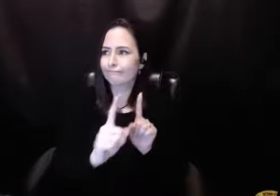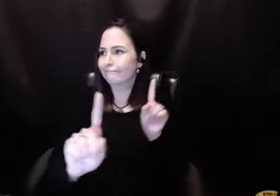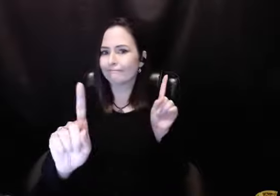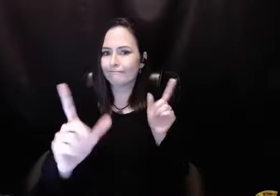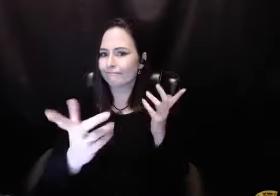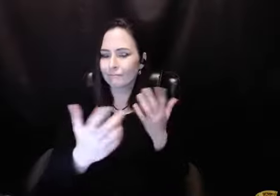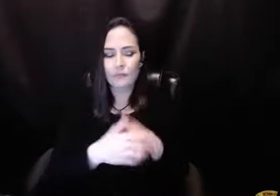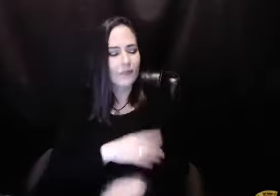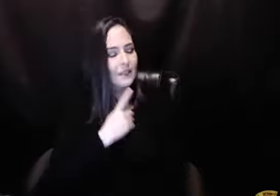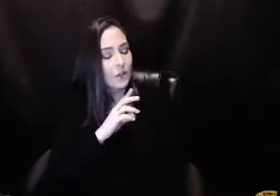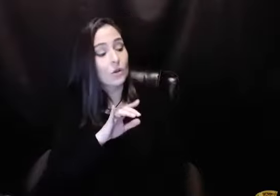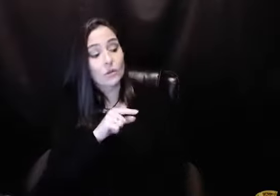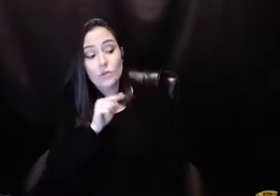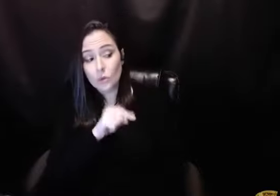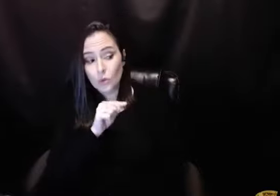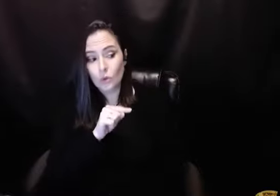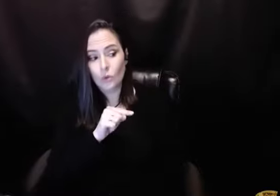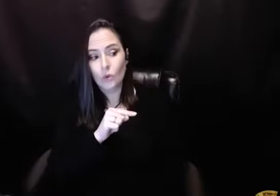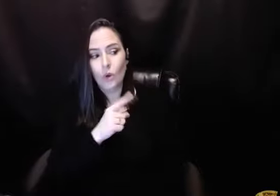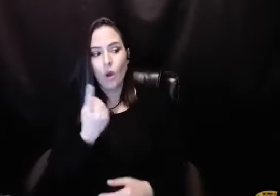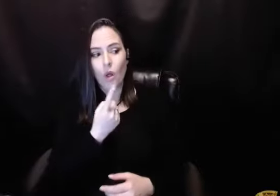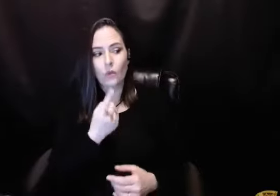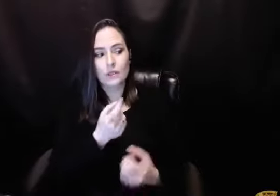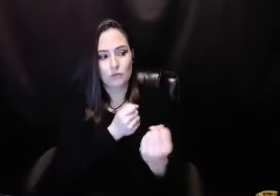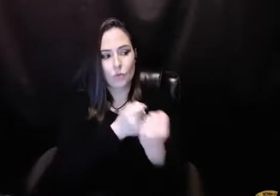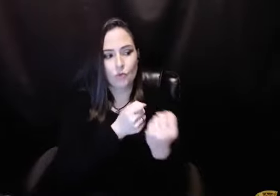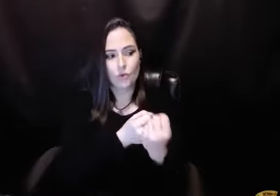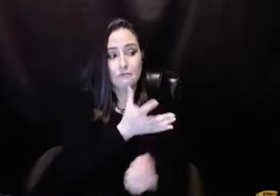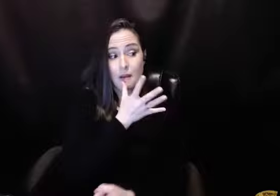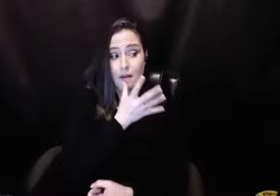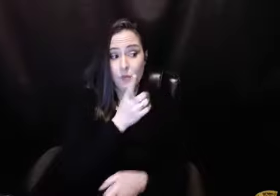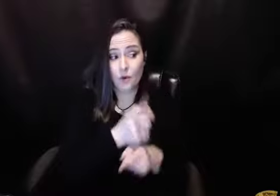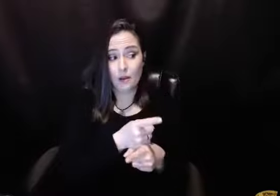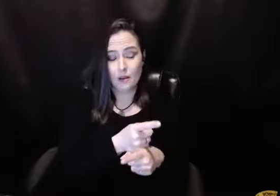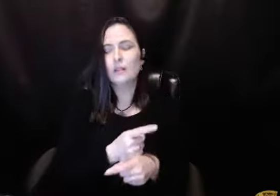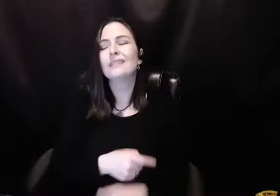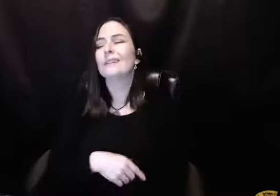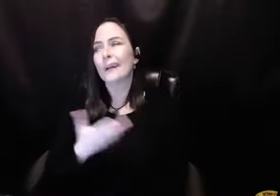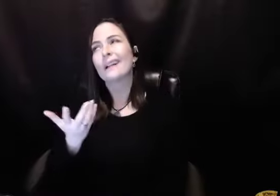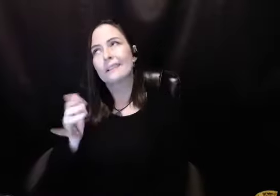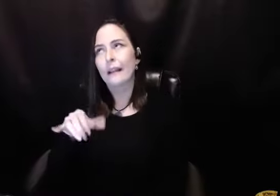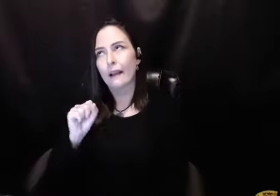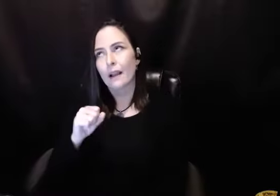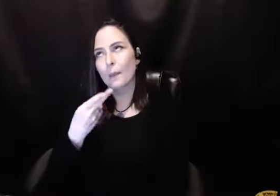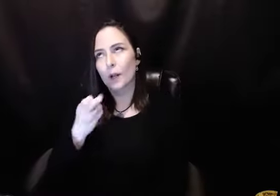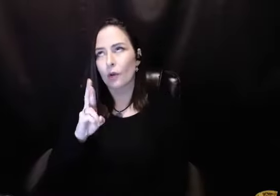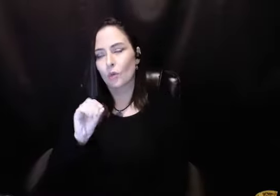why not? And he said, well, we just went our separate ways, so to speak. And I said, in other words, you've always been the mama's hero. And